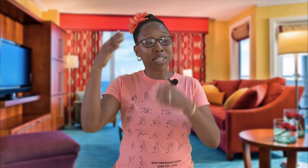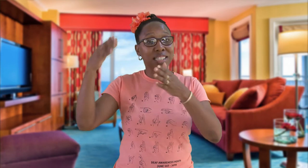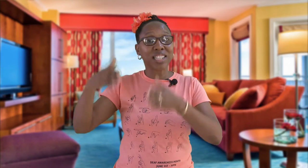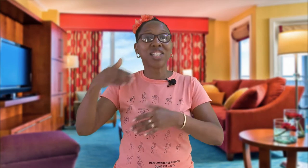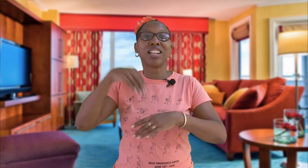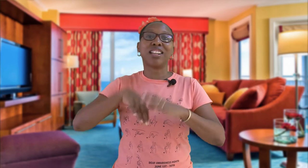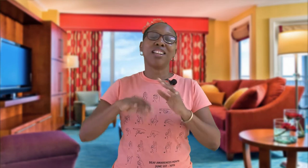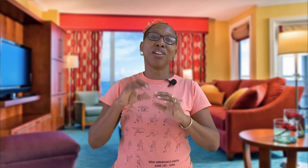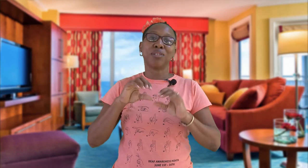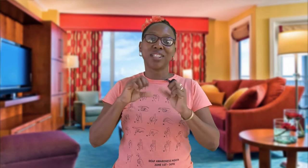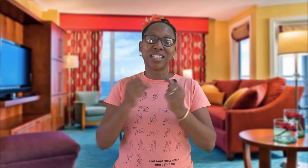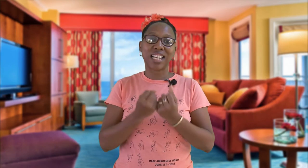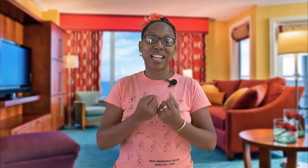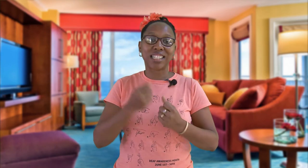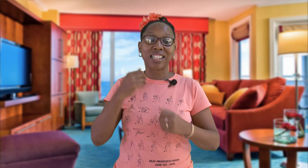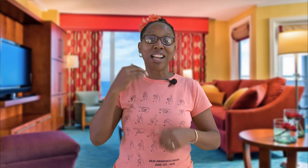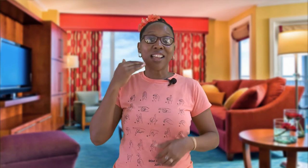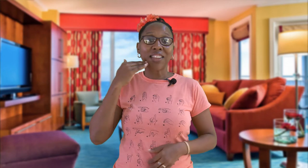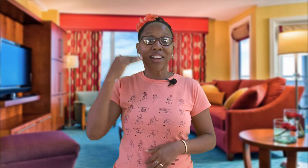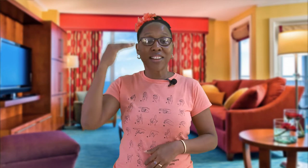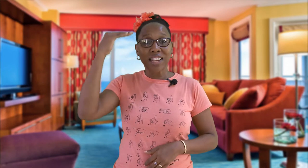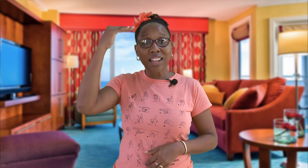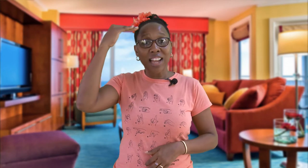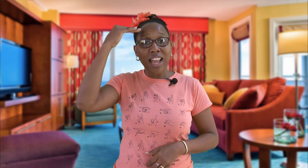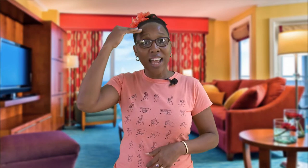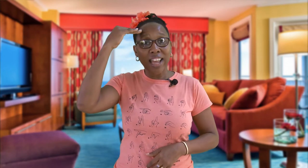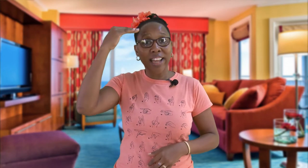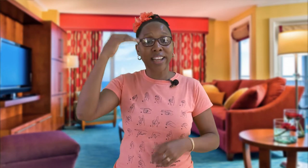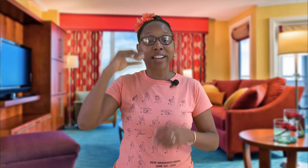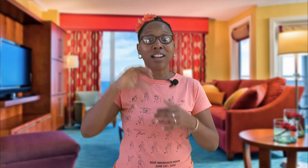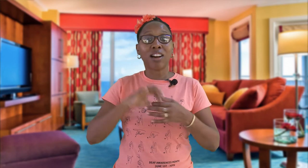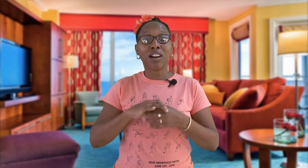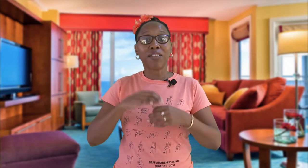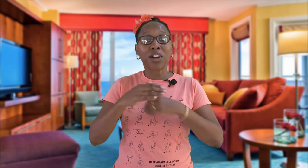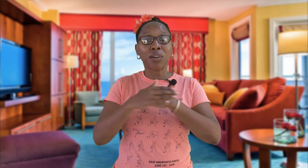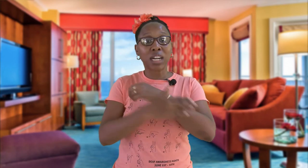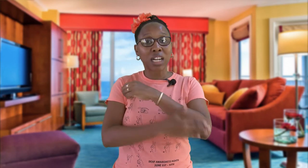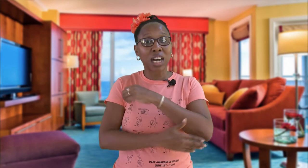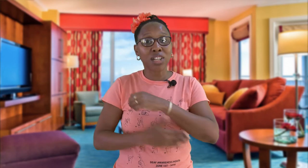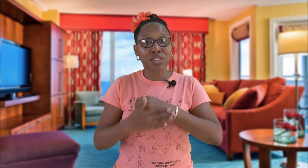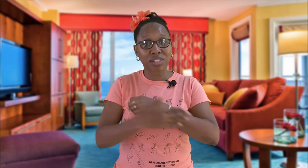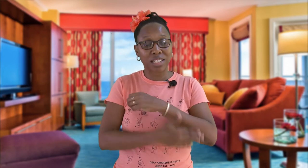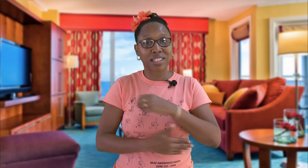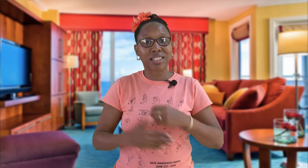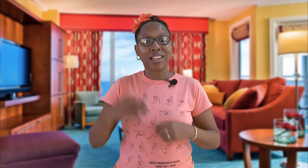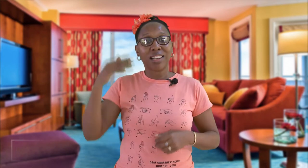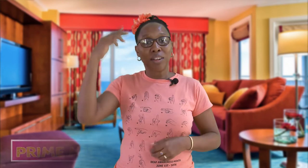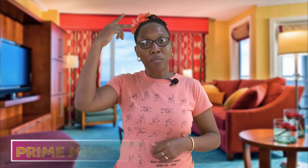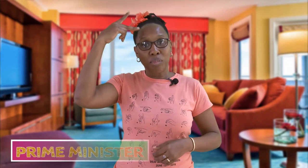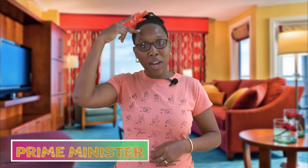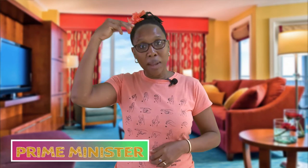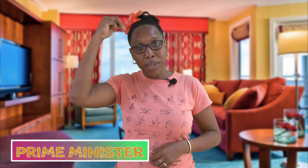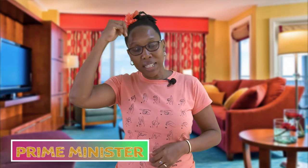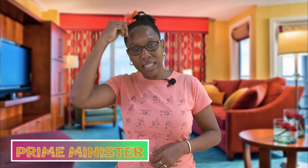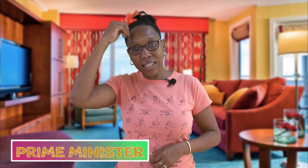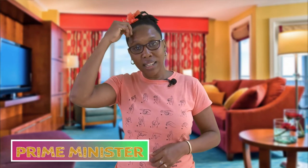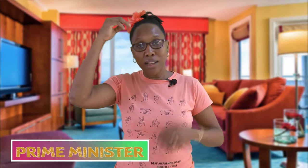position in our society they're the head of our countries prime minister